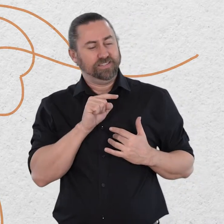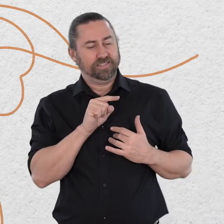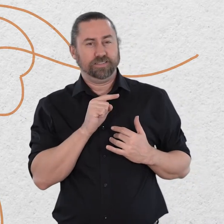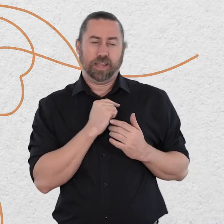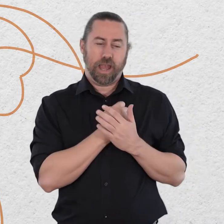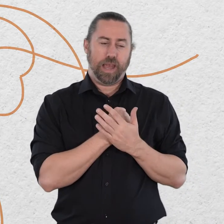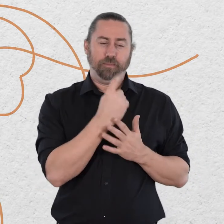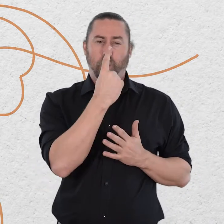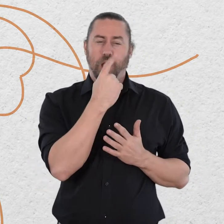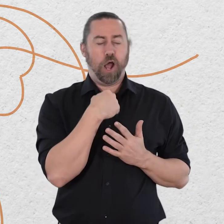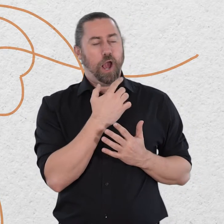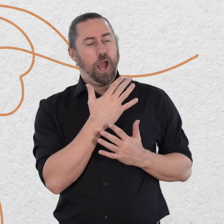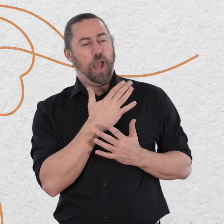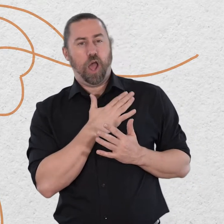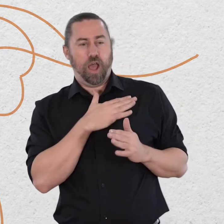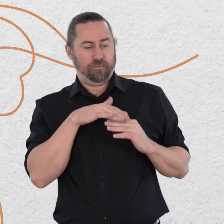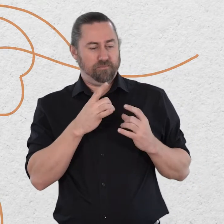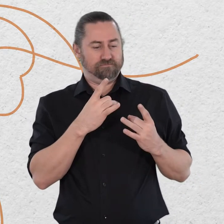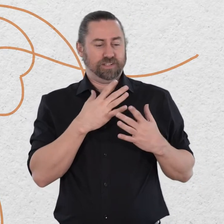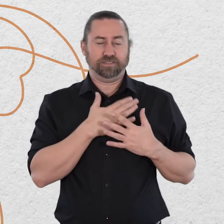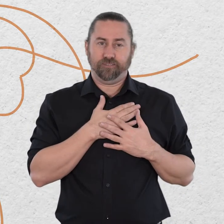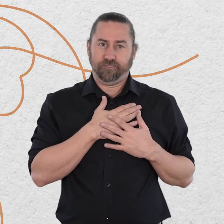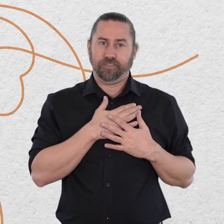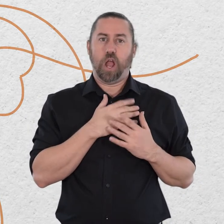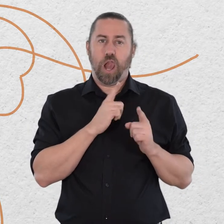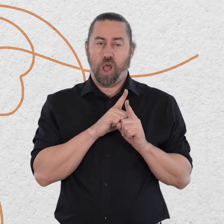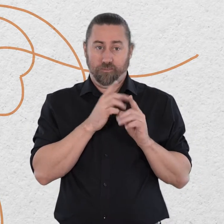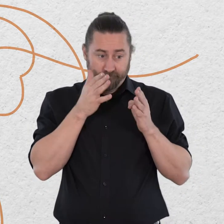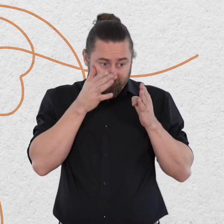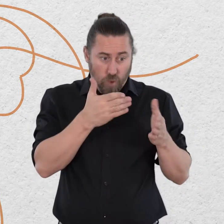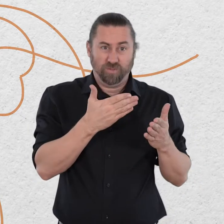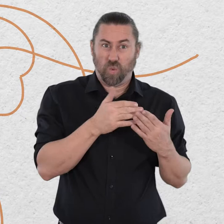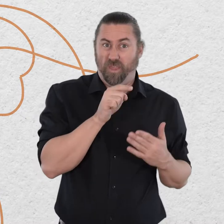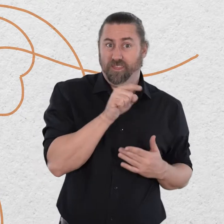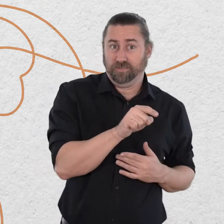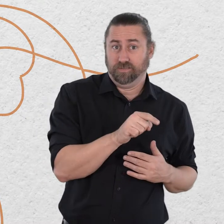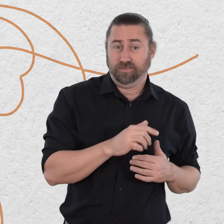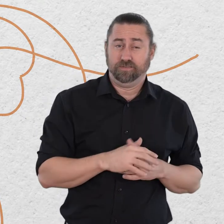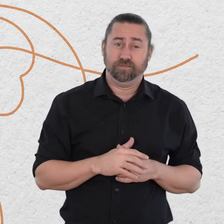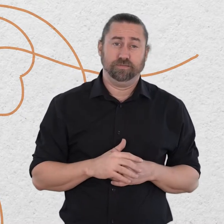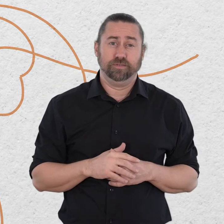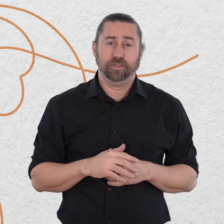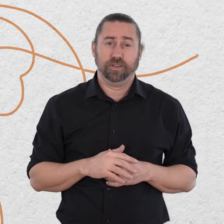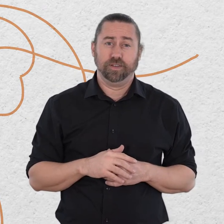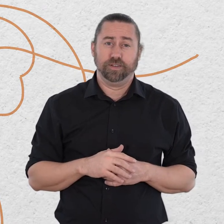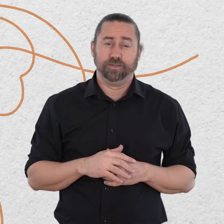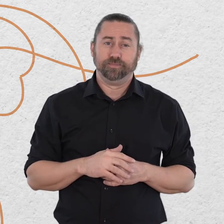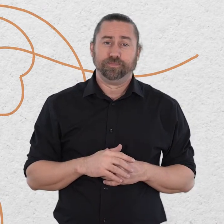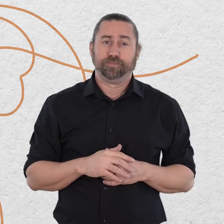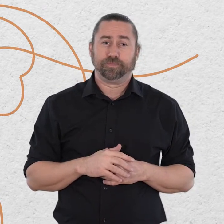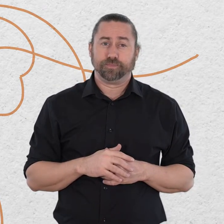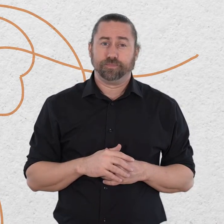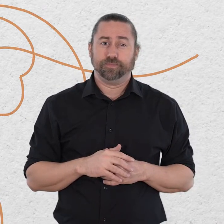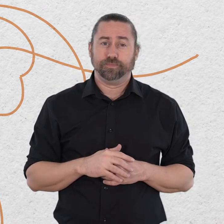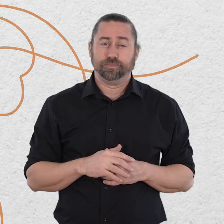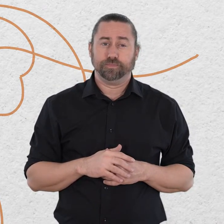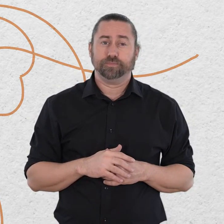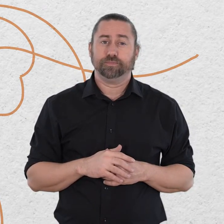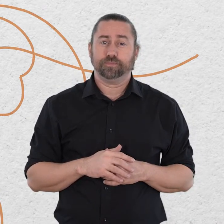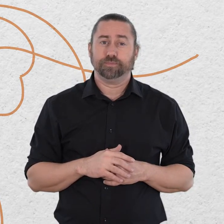and giving it your full attention bringing this holding this part